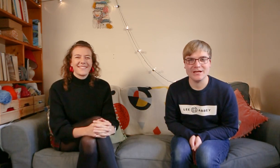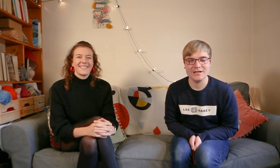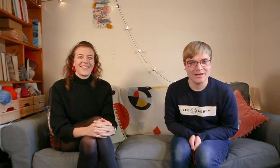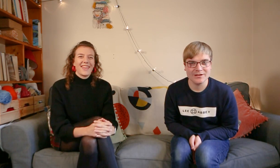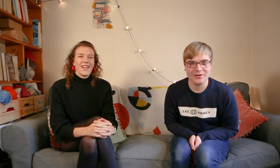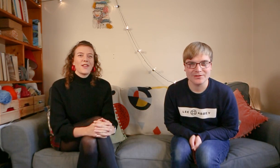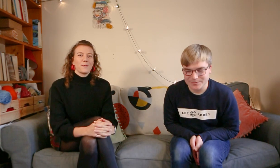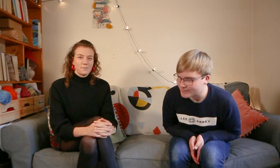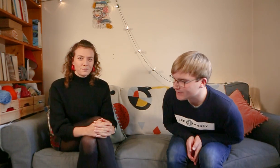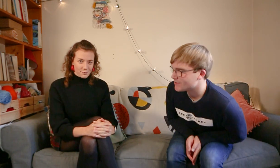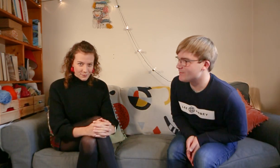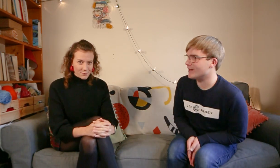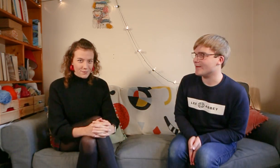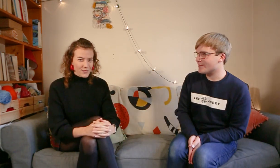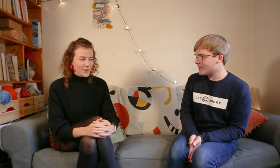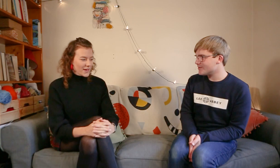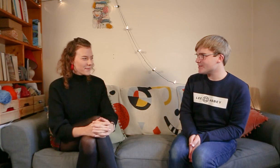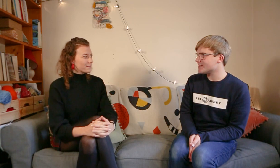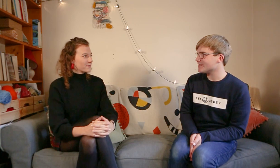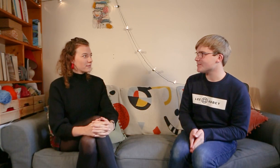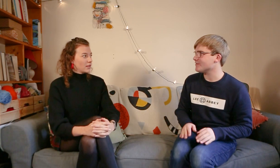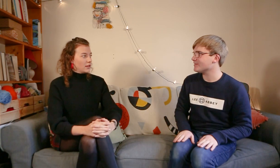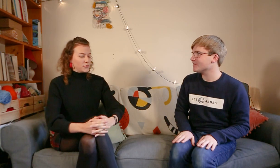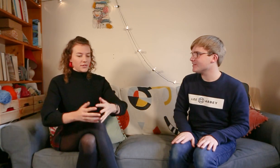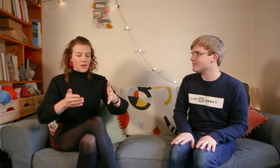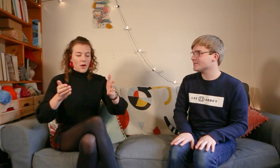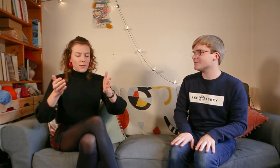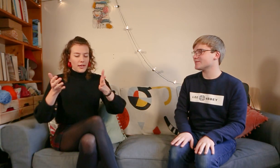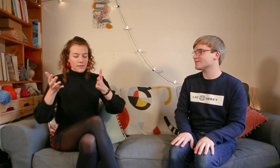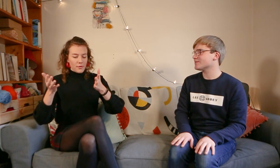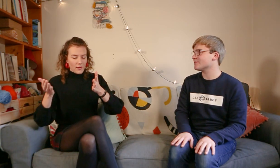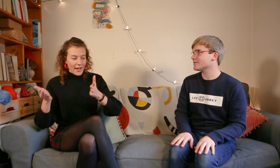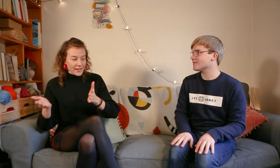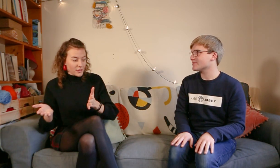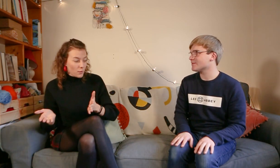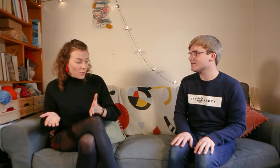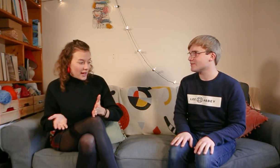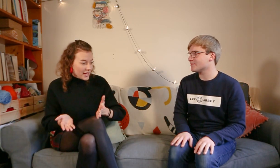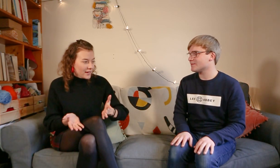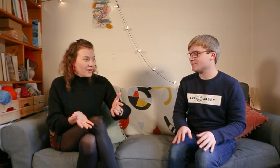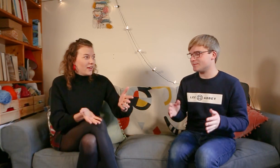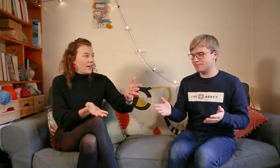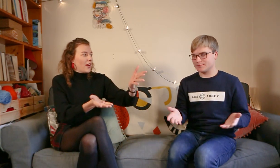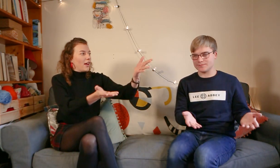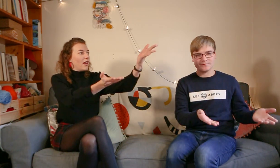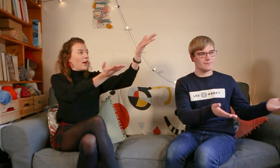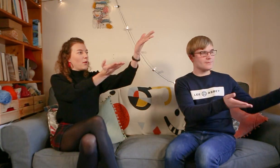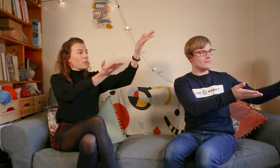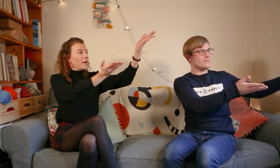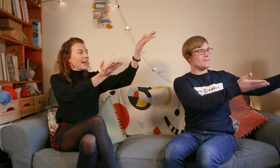learn along. So Millie, how do we start off? So we start with moving our hands away, away